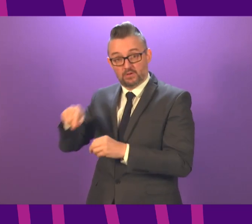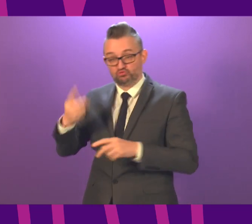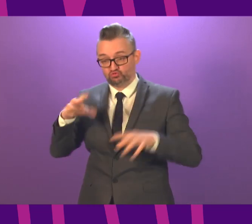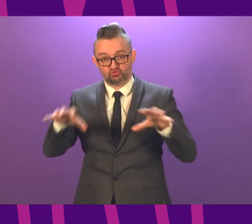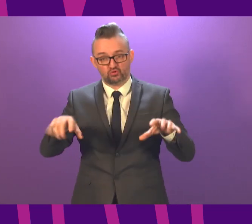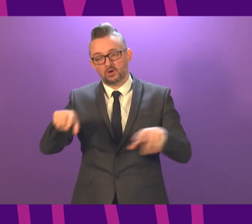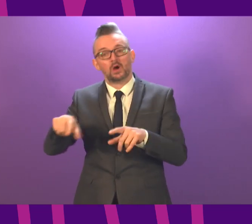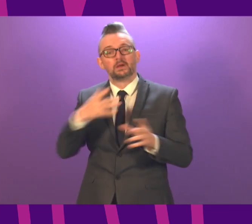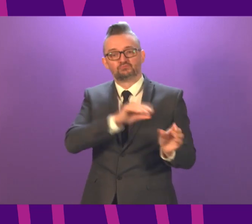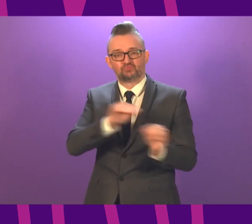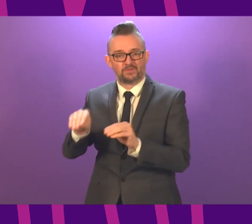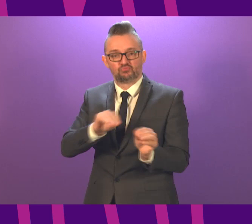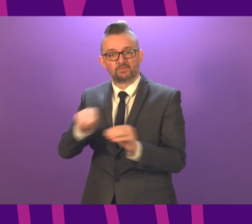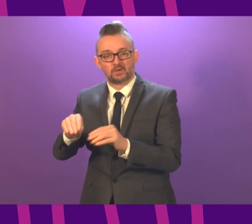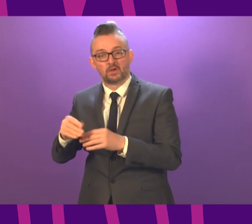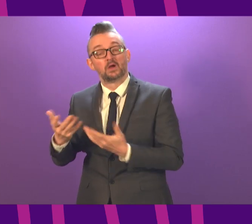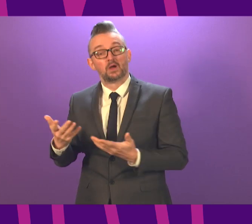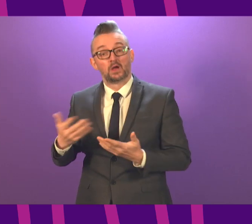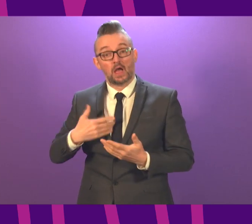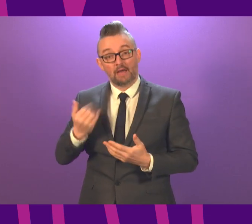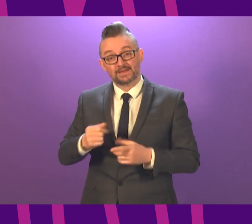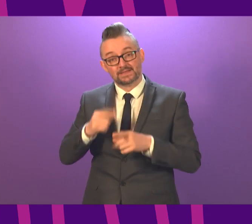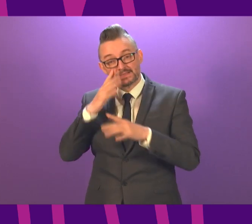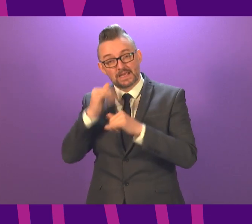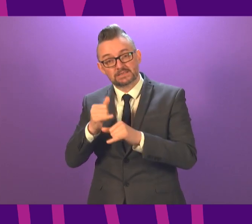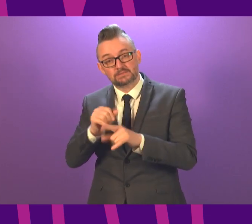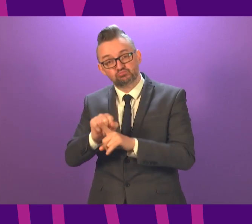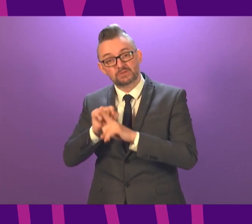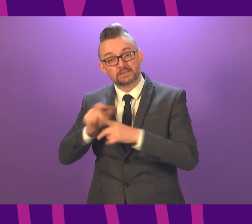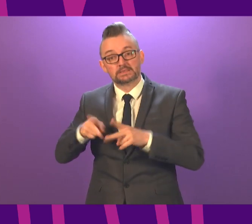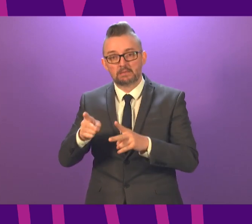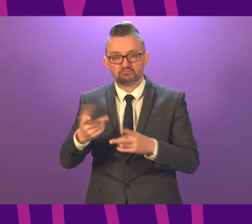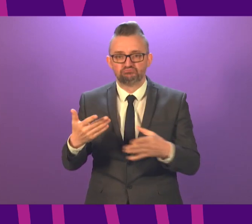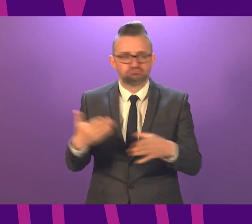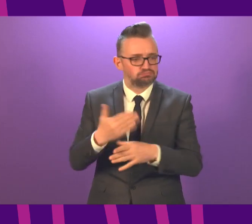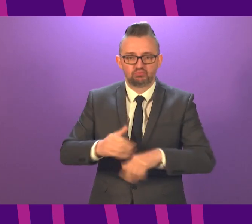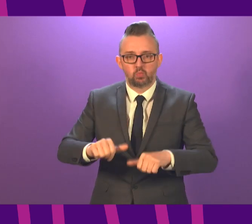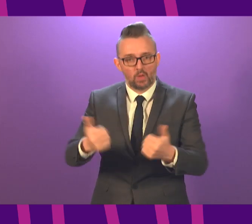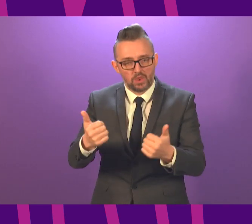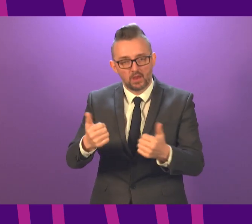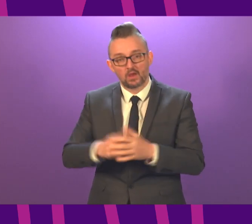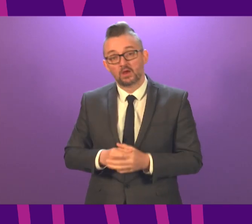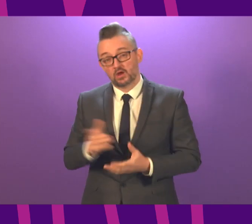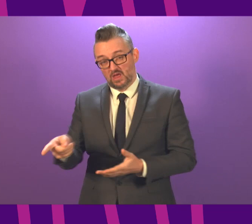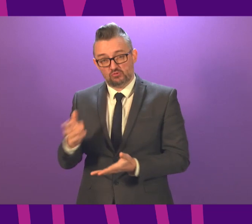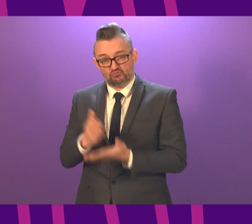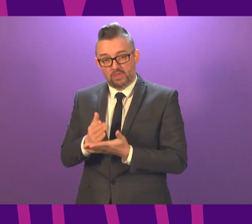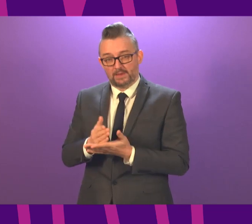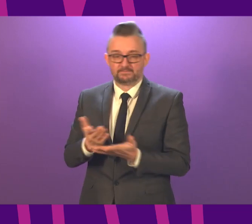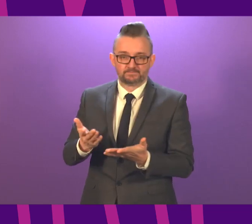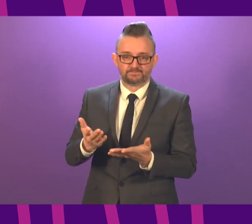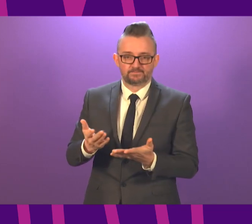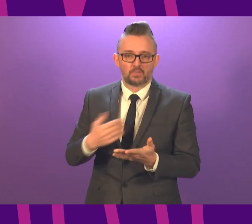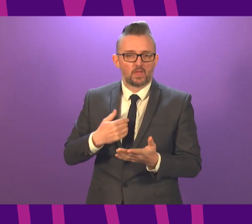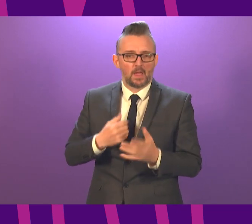We do have a well-functioning test and protect system and it continues to be a really important part of